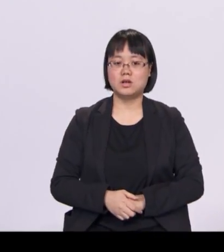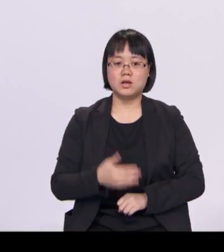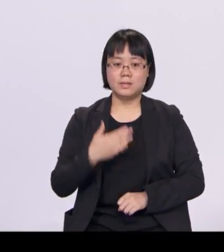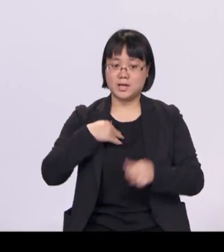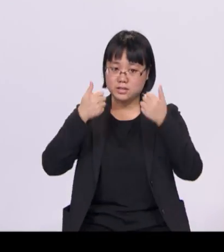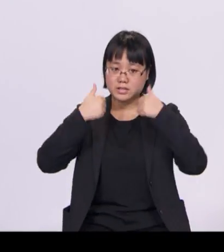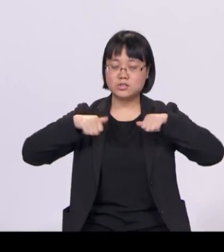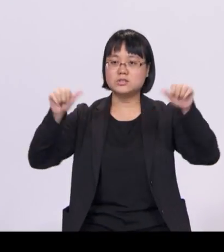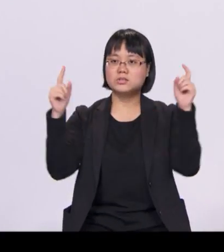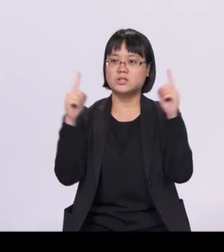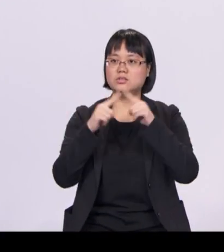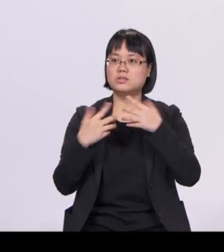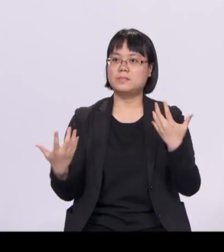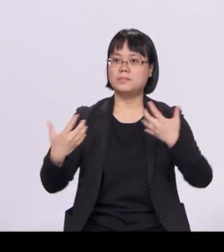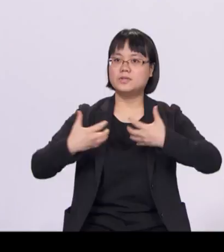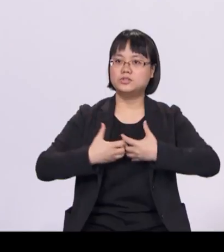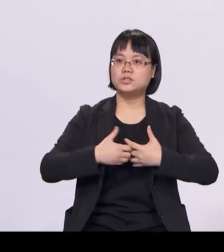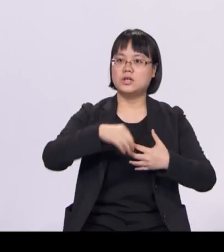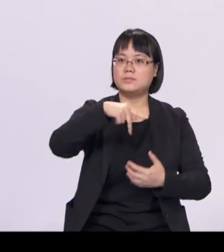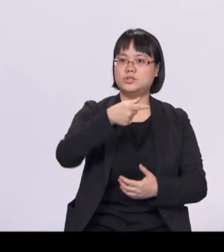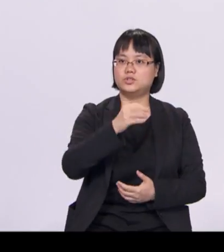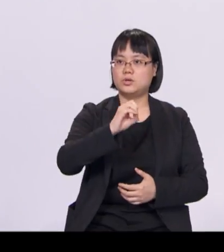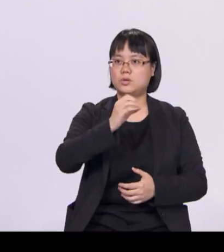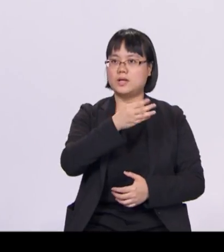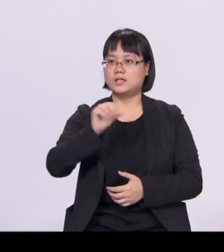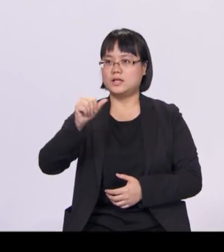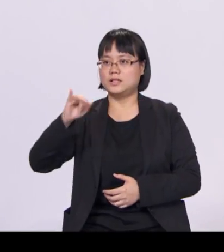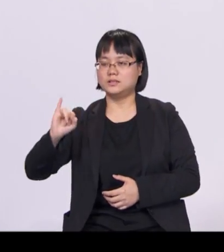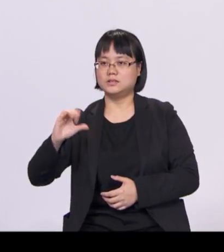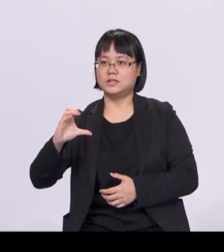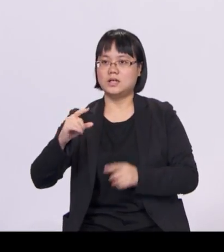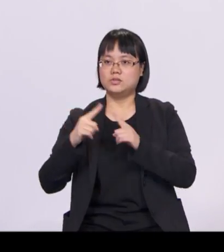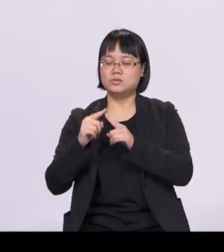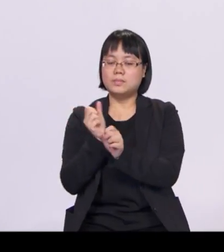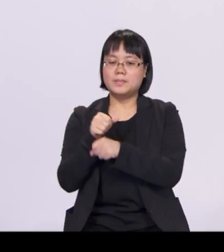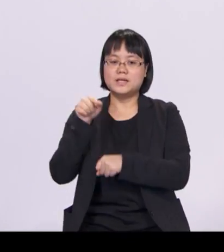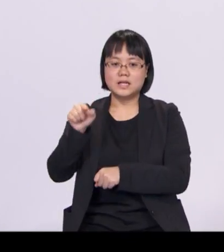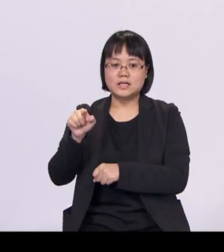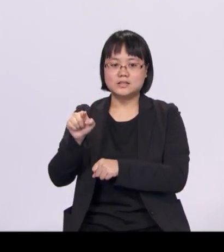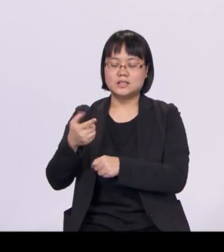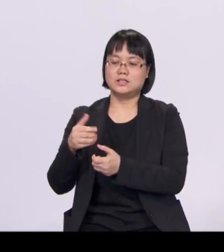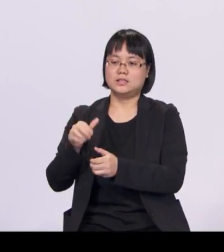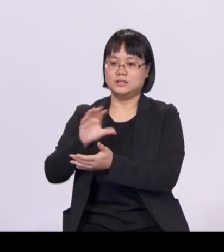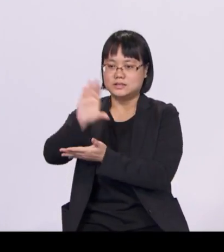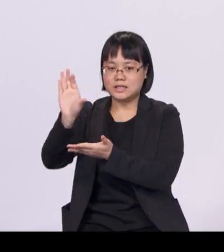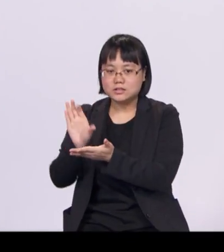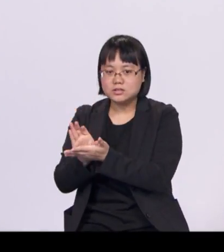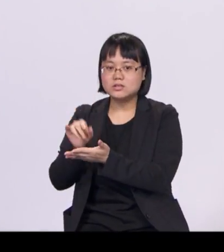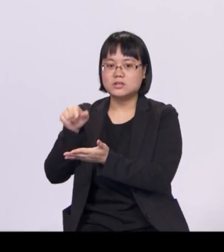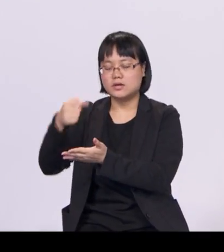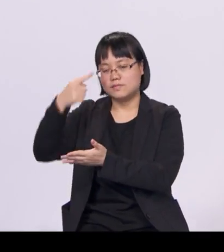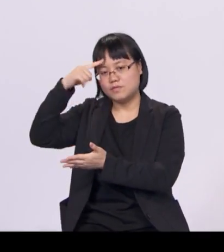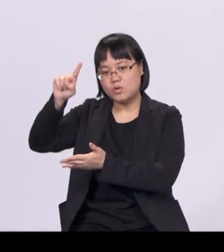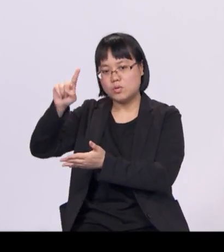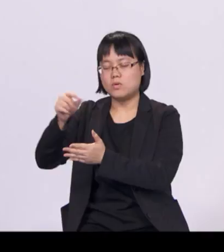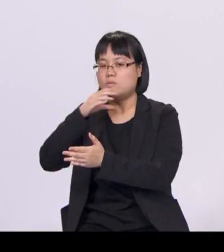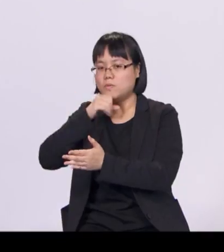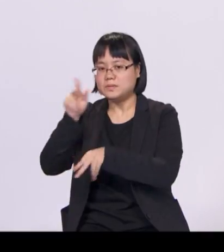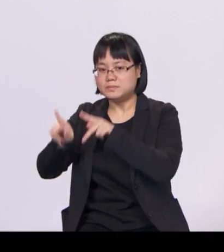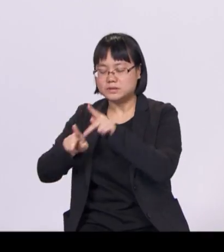PGO with AIC and make AIC the central implementation agency for seniors is one example. Another is the Land